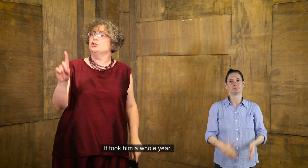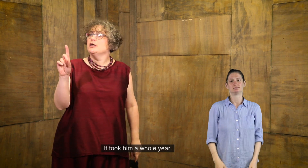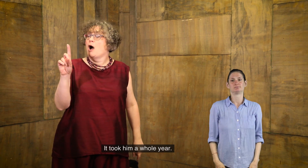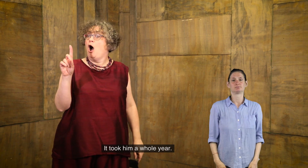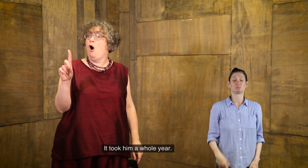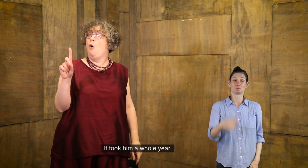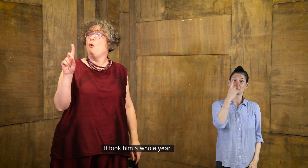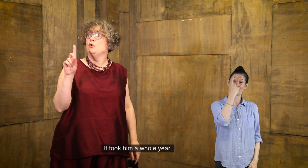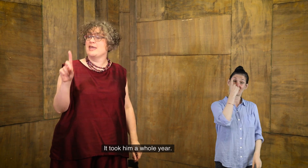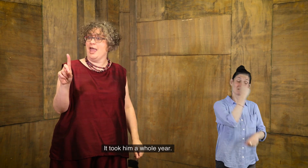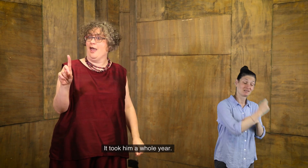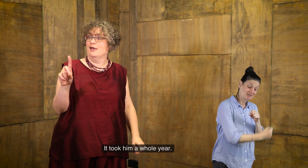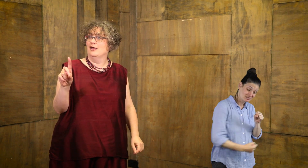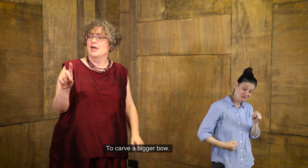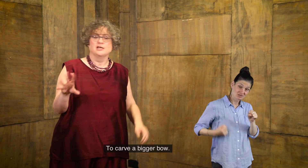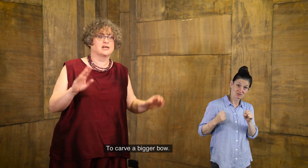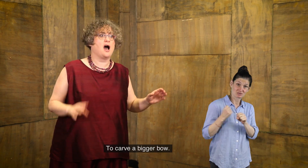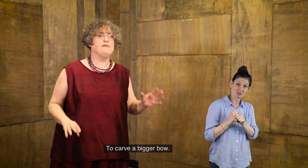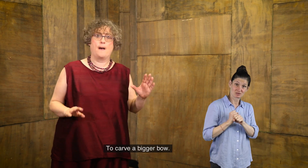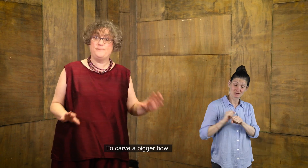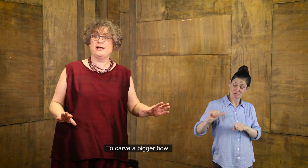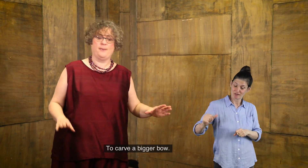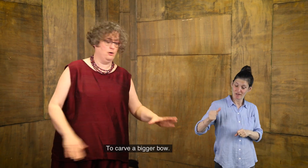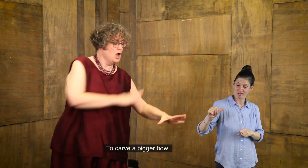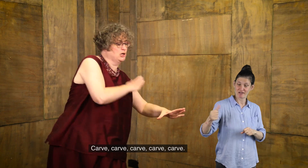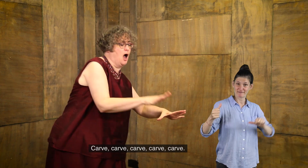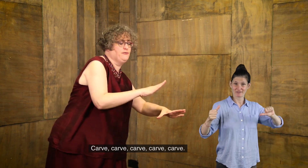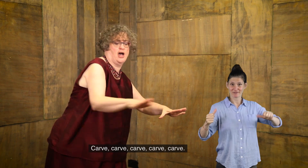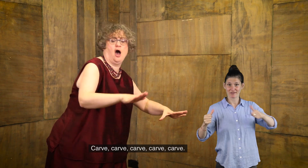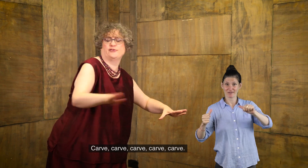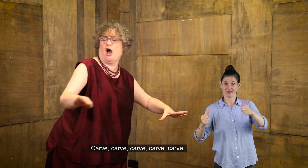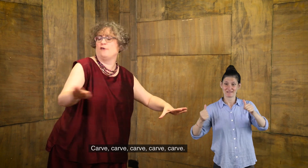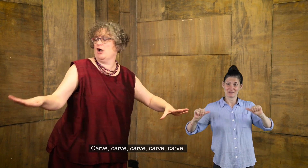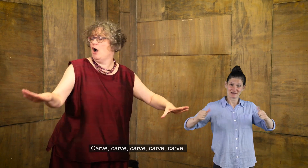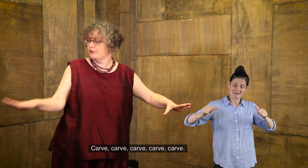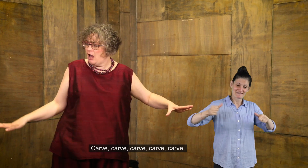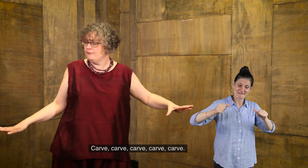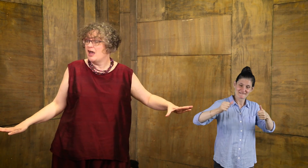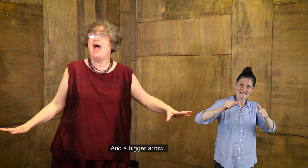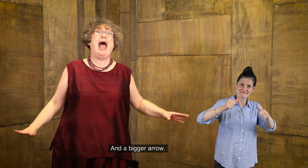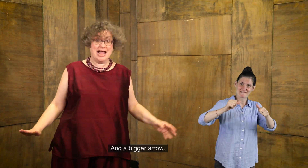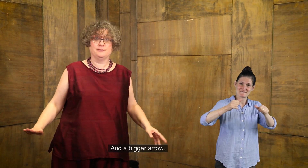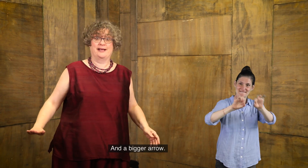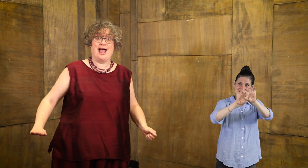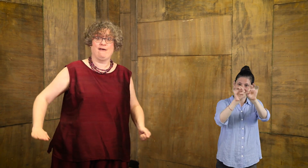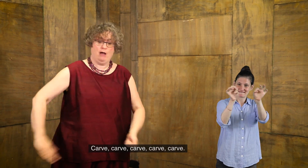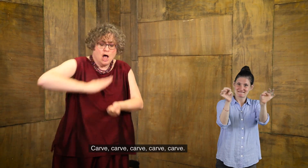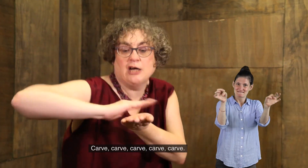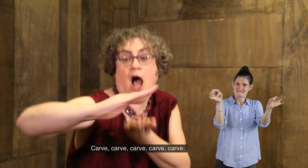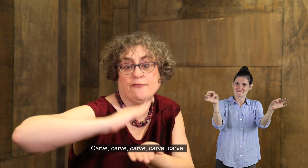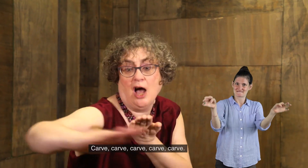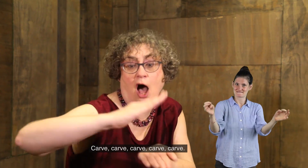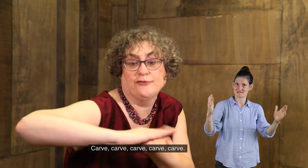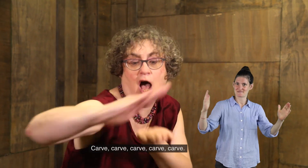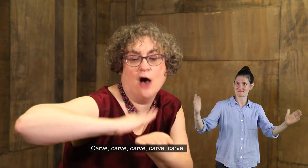It took him a whole year to carve a bigger bow. Carve, carve, carve, carve, carve. And a bigger arrow.